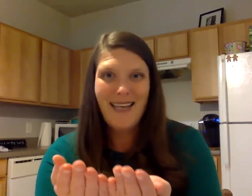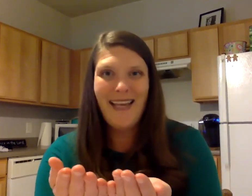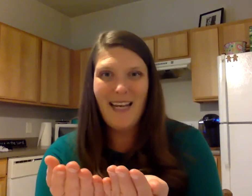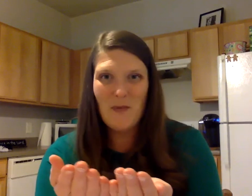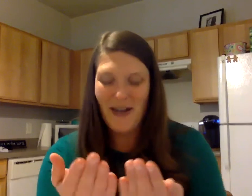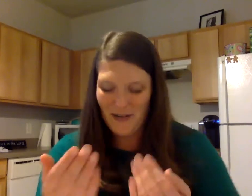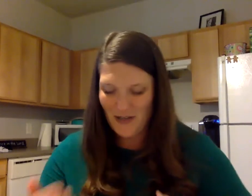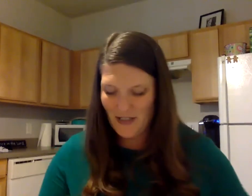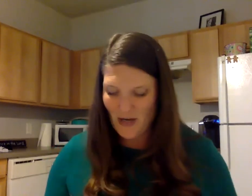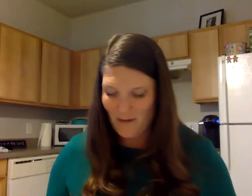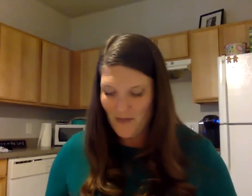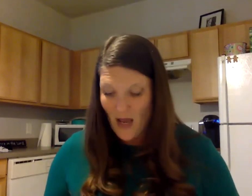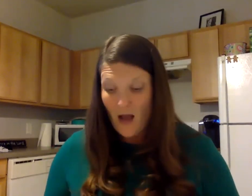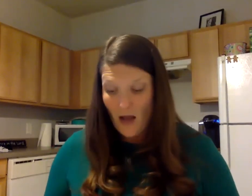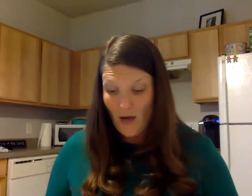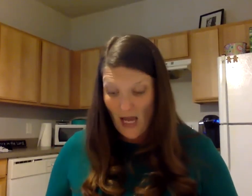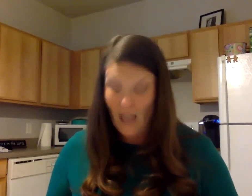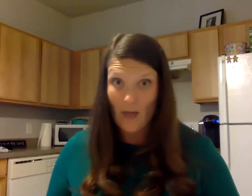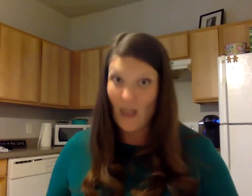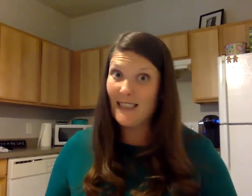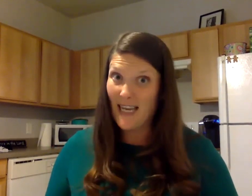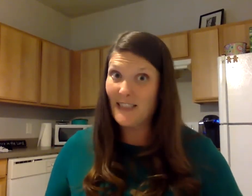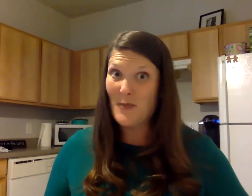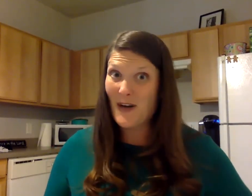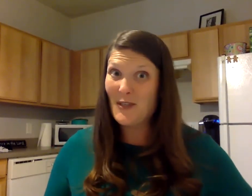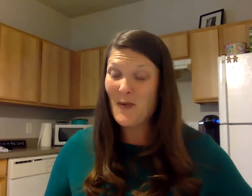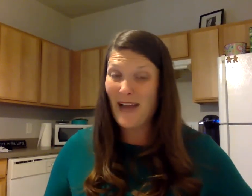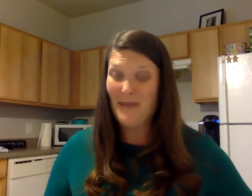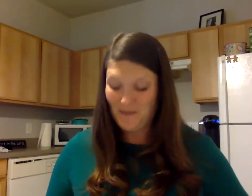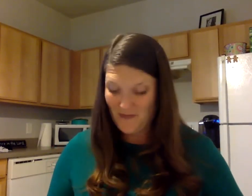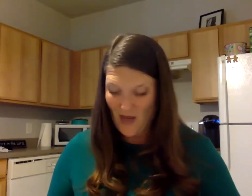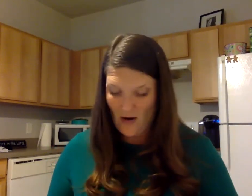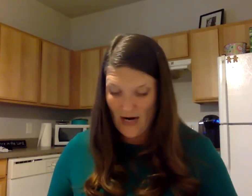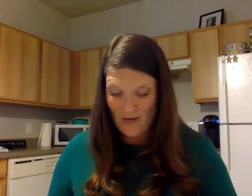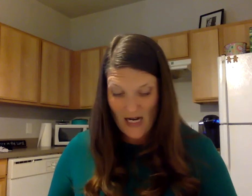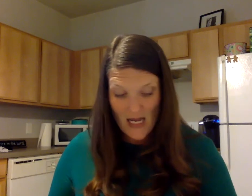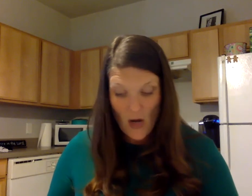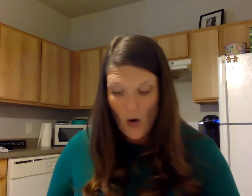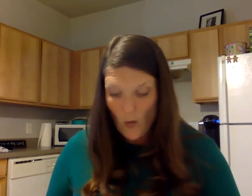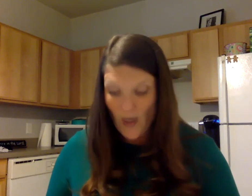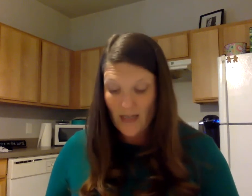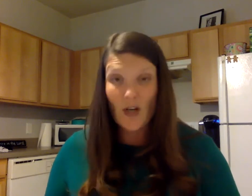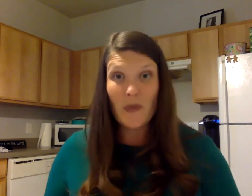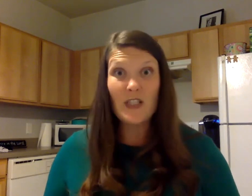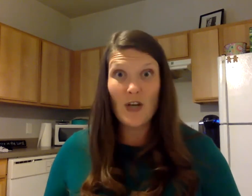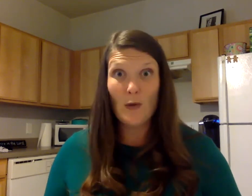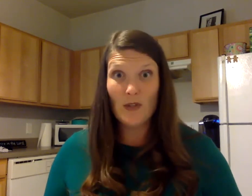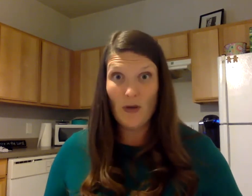Anywhere. Good job. Okay. We're going to take some words away. All right. Ready? We're going to start with snowsuit.